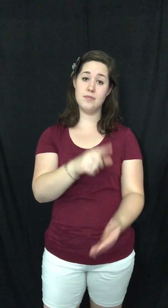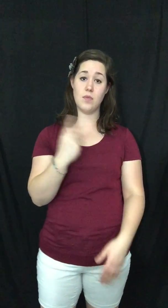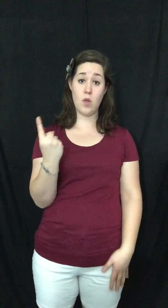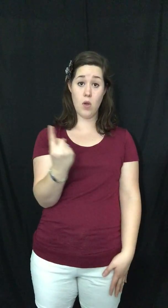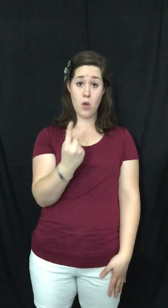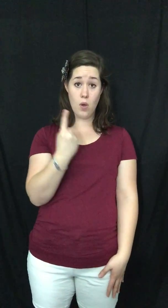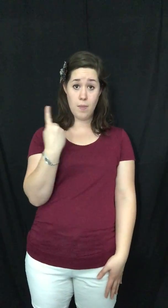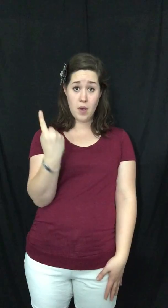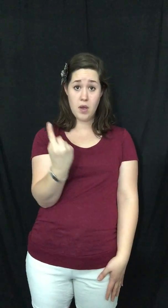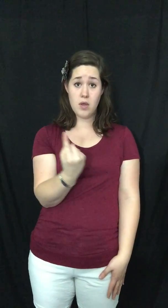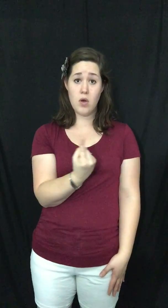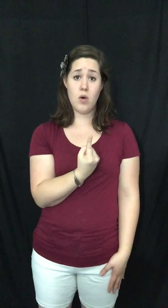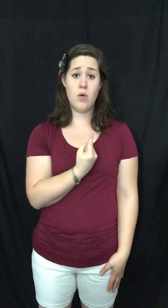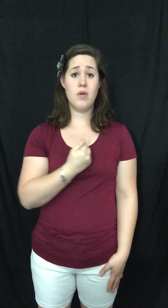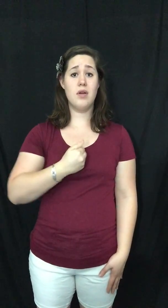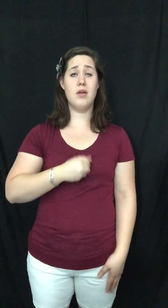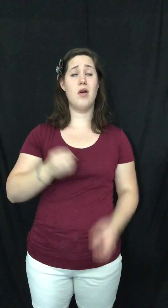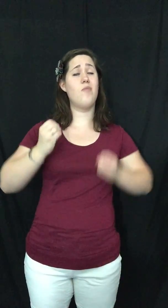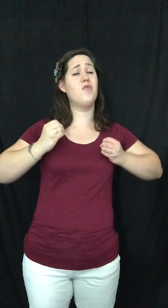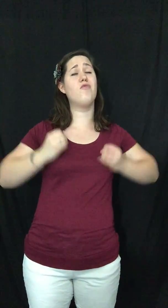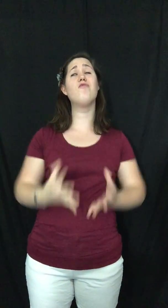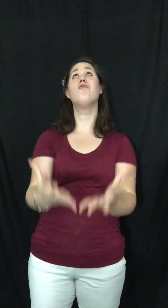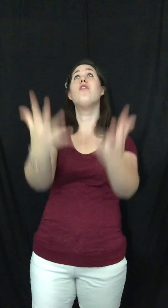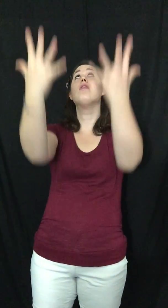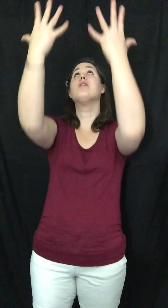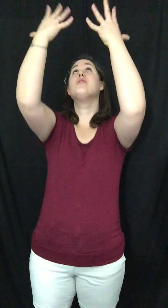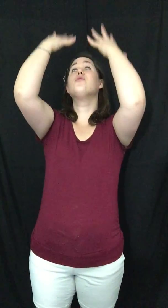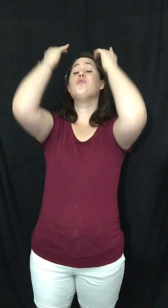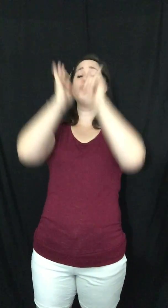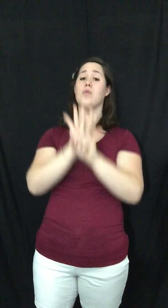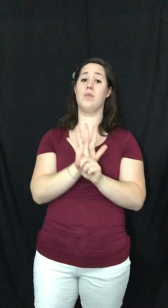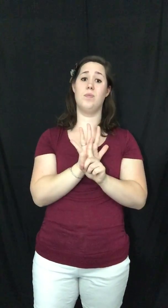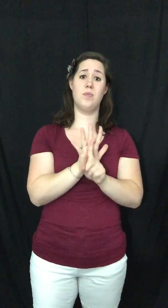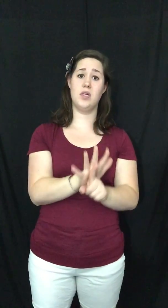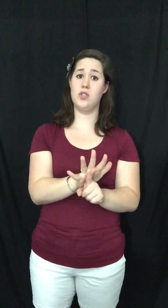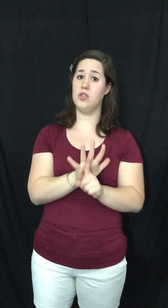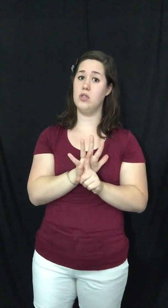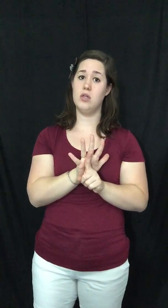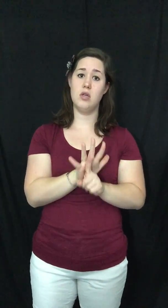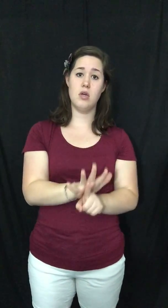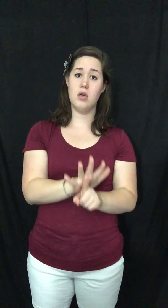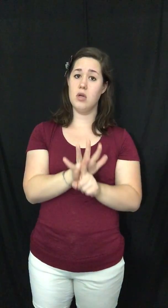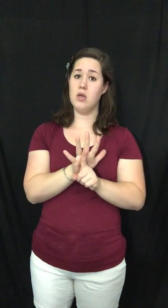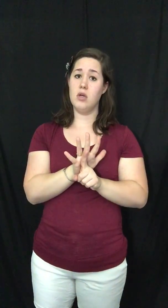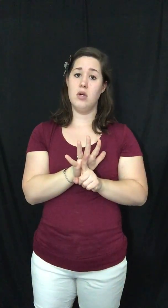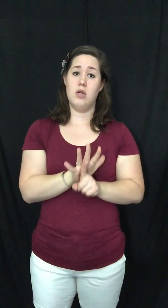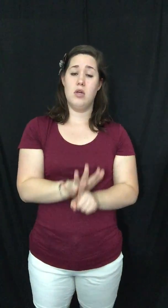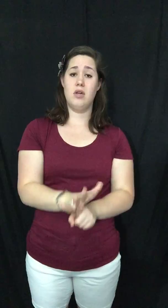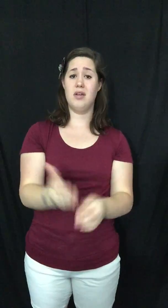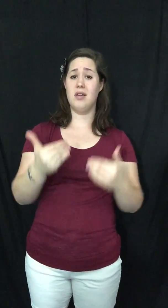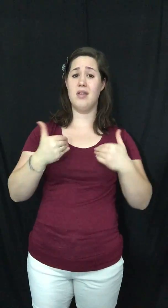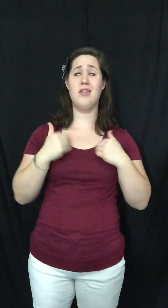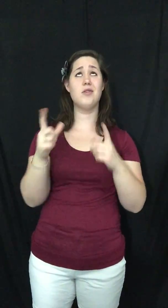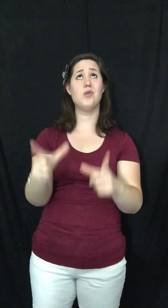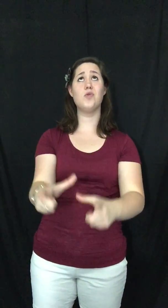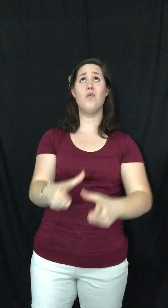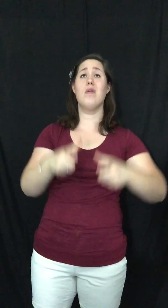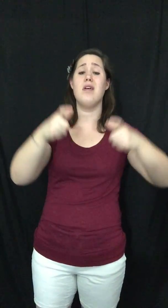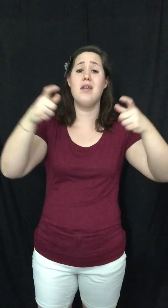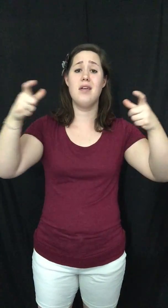On my own, I've been falling to the pressure There's a weight